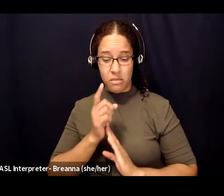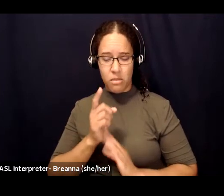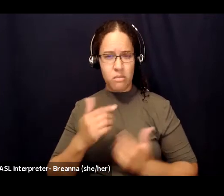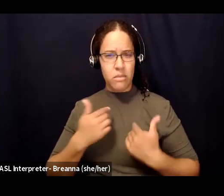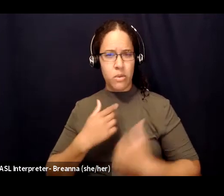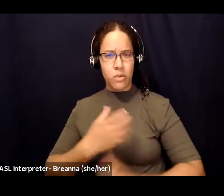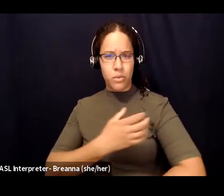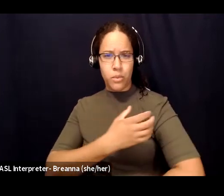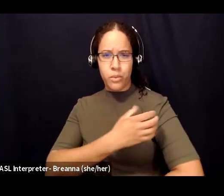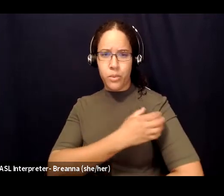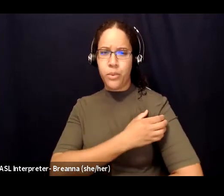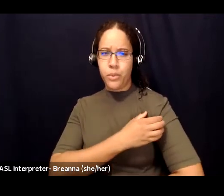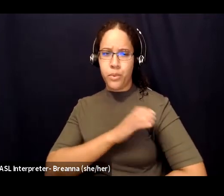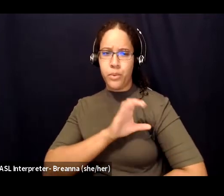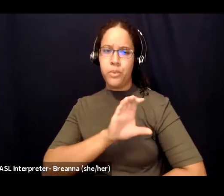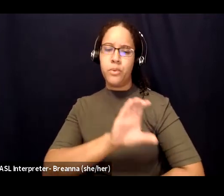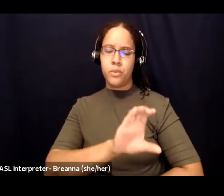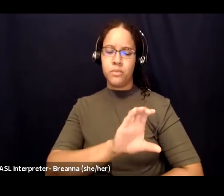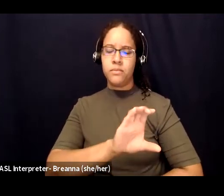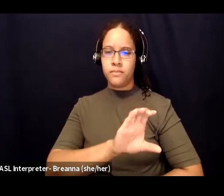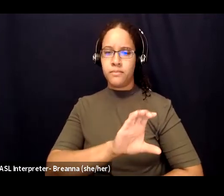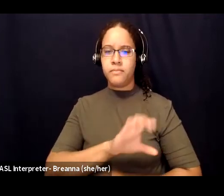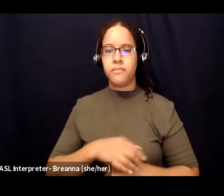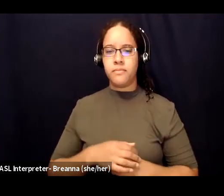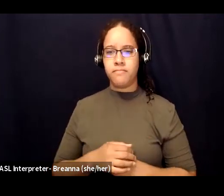How you can reach out from your busy life and connect here.